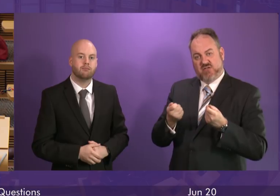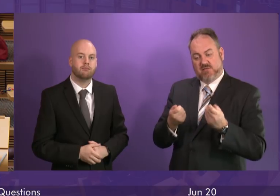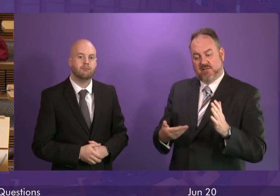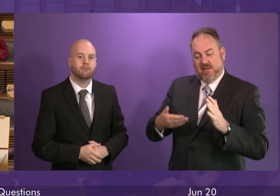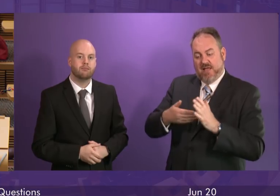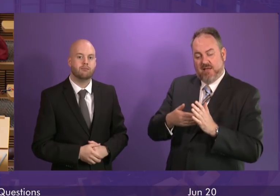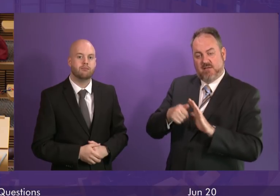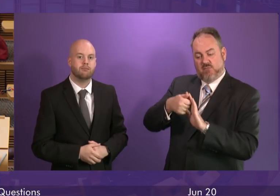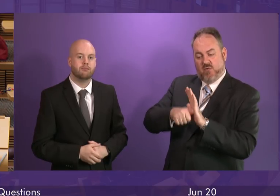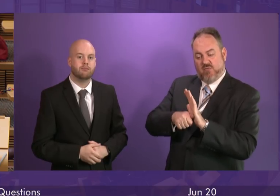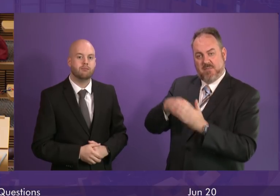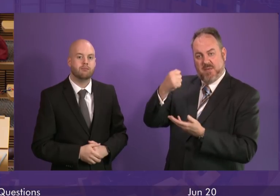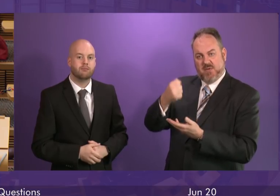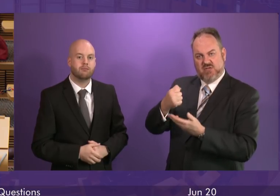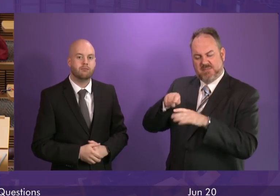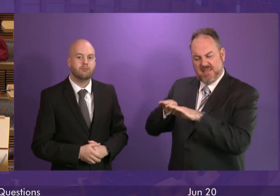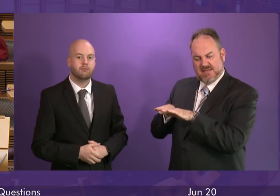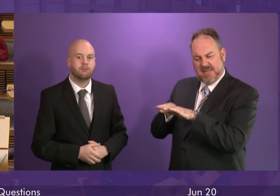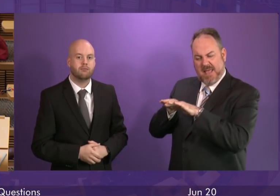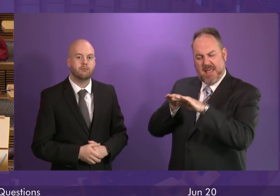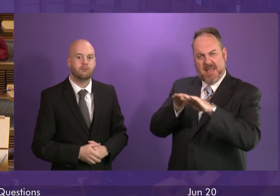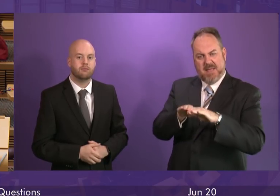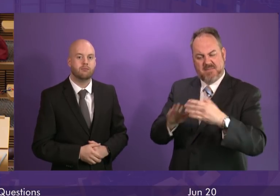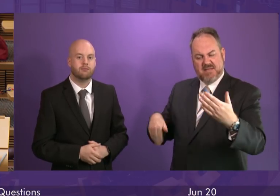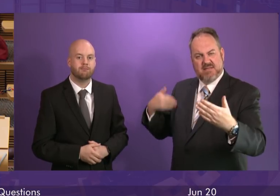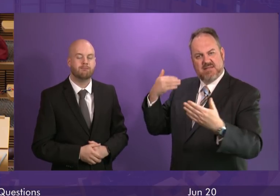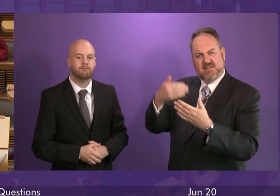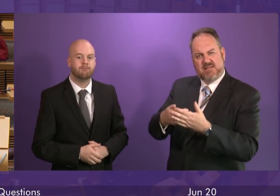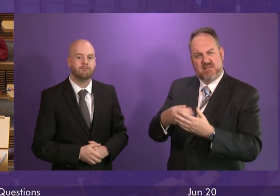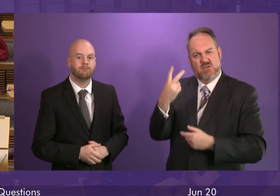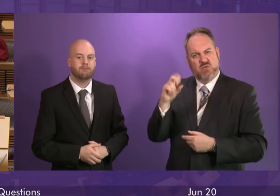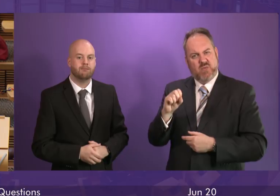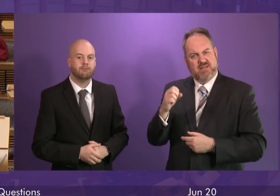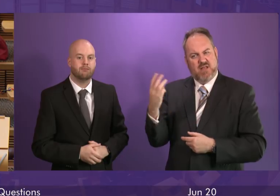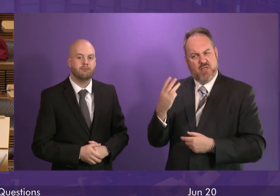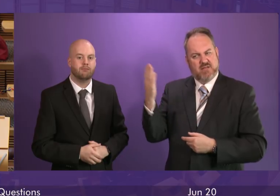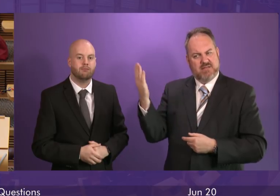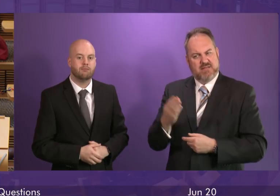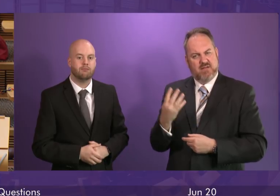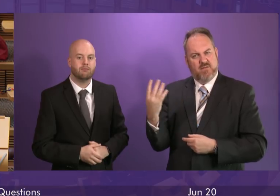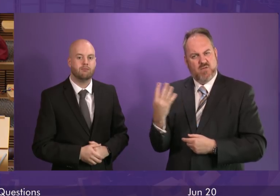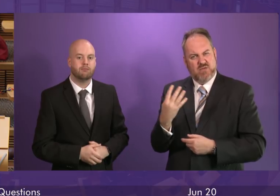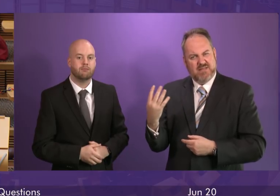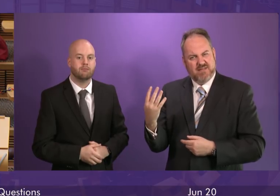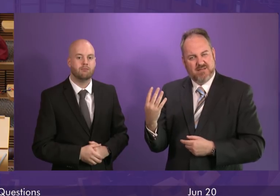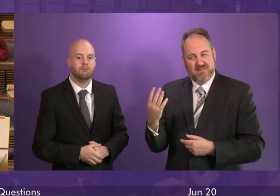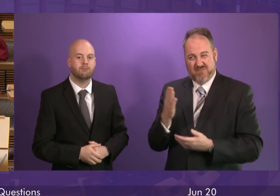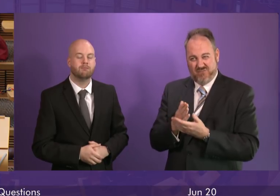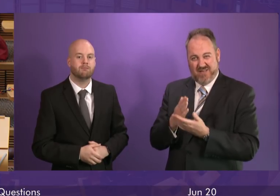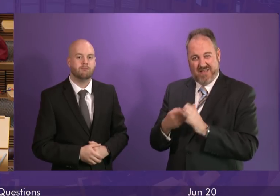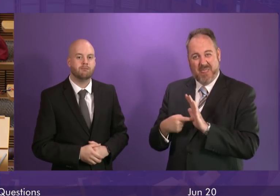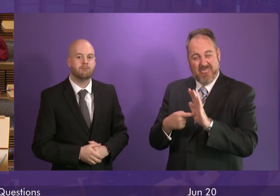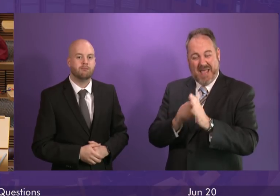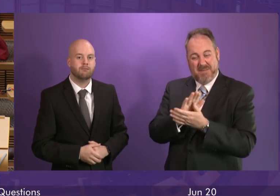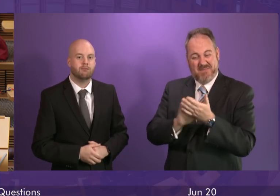programme budget has remained unchanged since 2013-14 when it was introduced. This represents a real